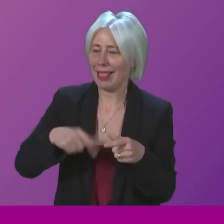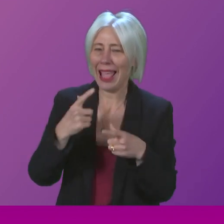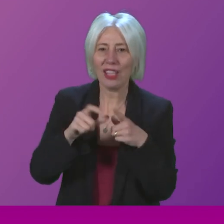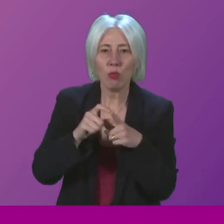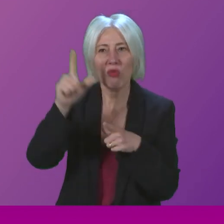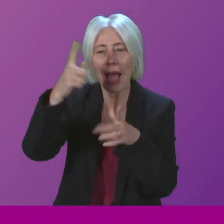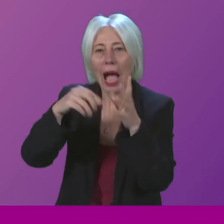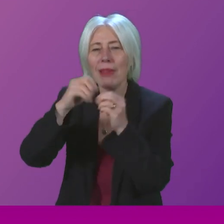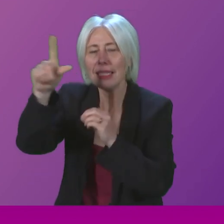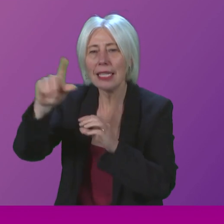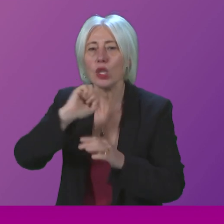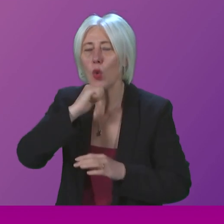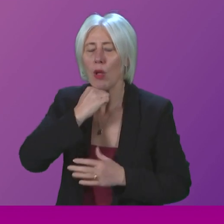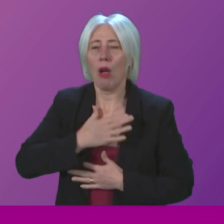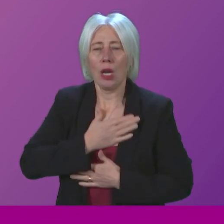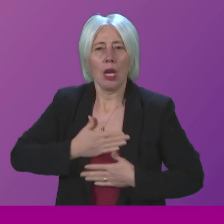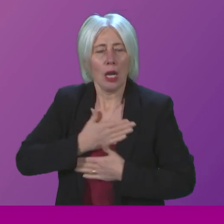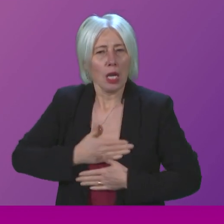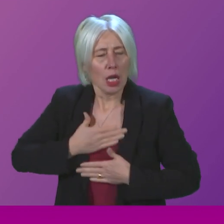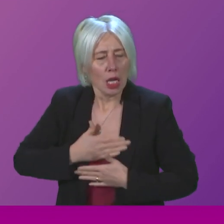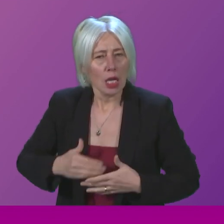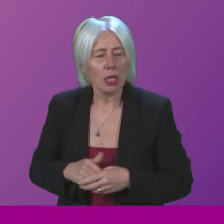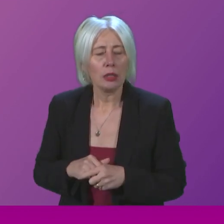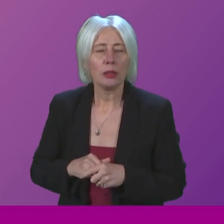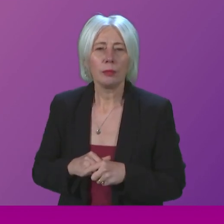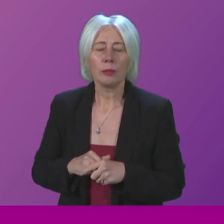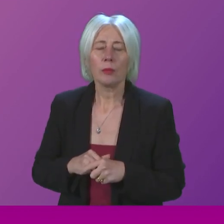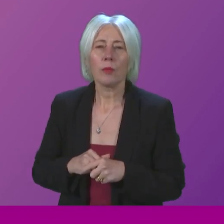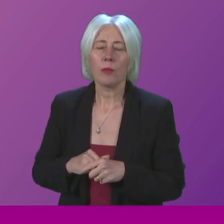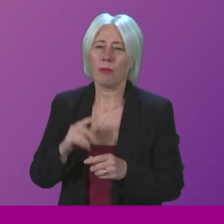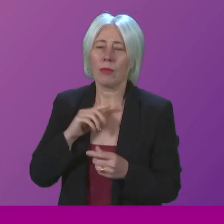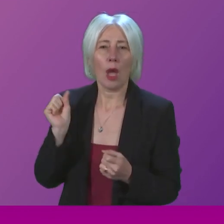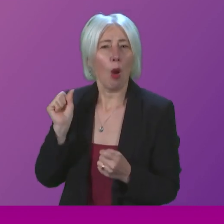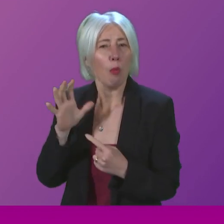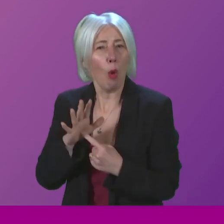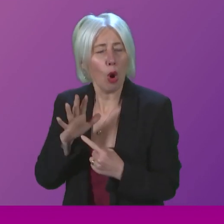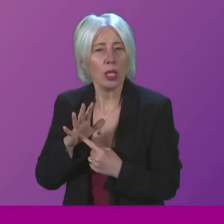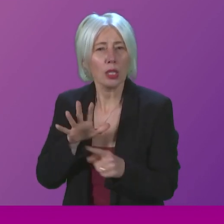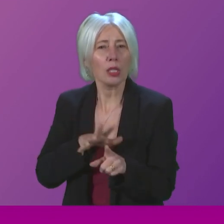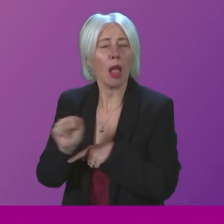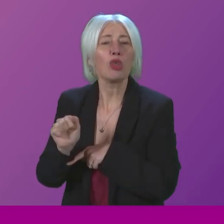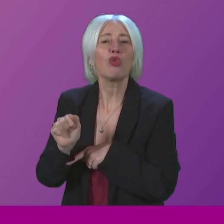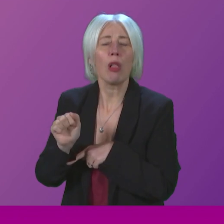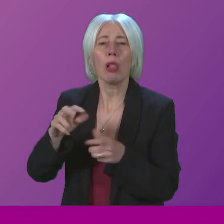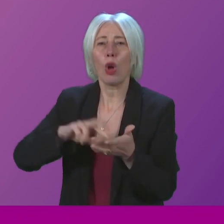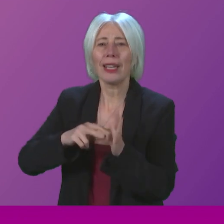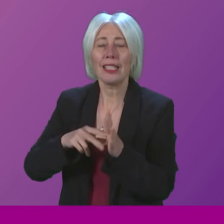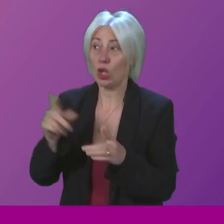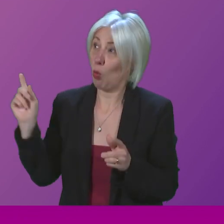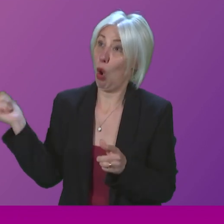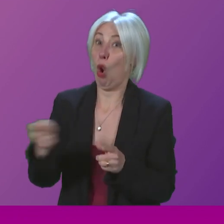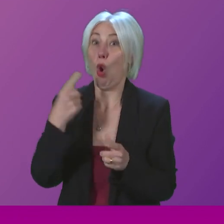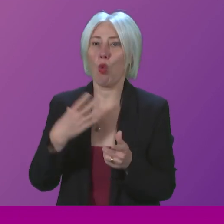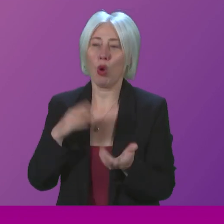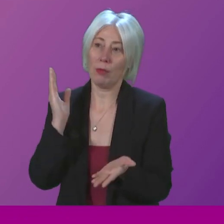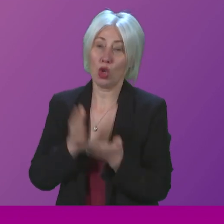will be profoundly upset about it. These are really important cultural organisations and all of us want to see